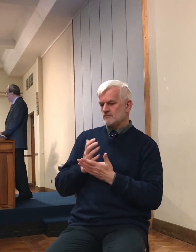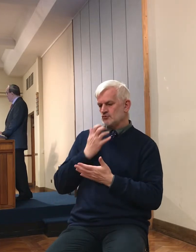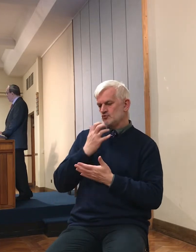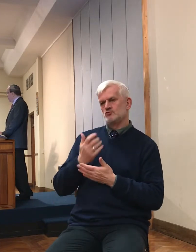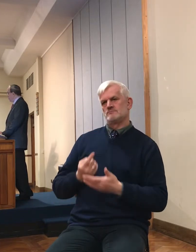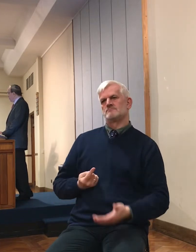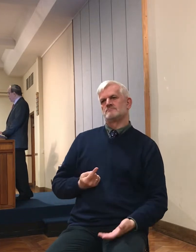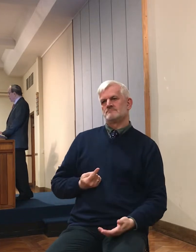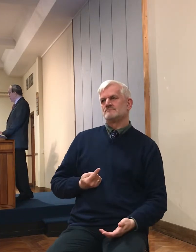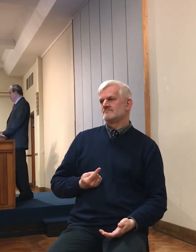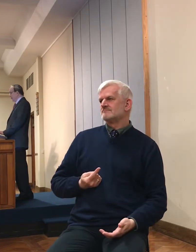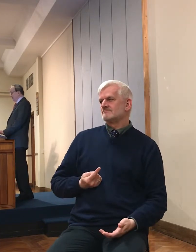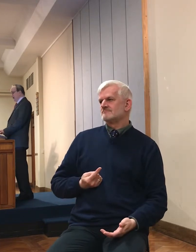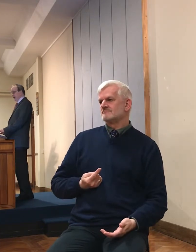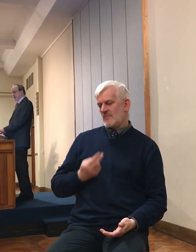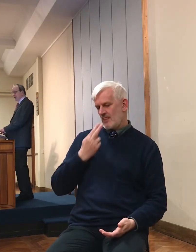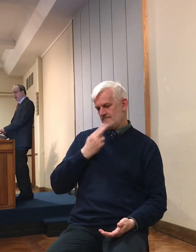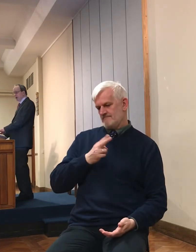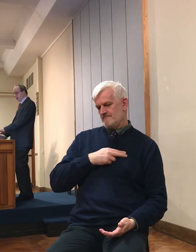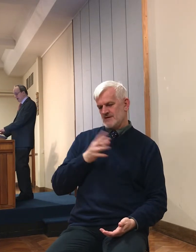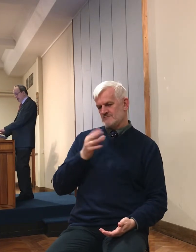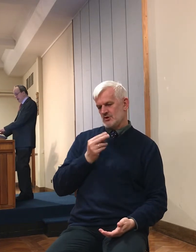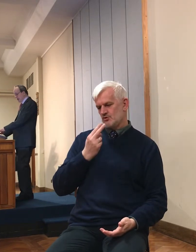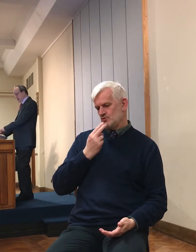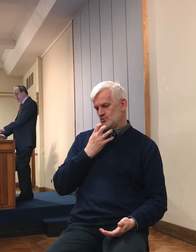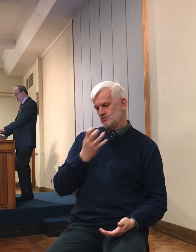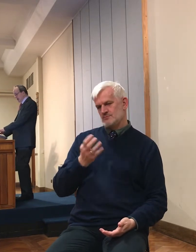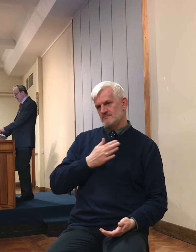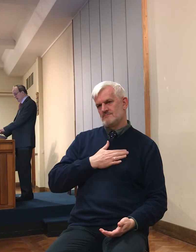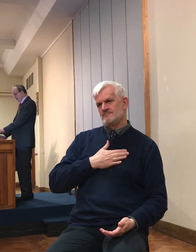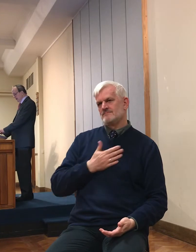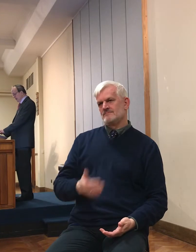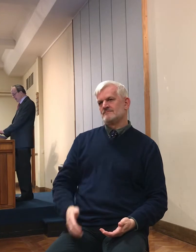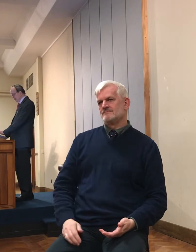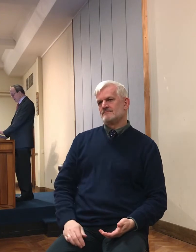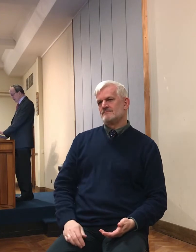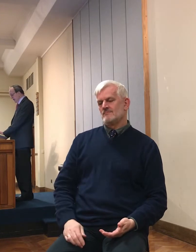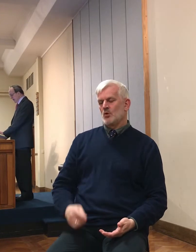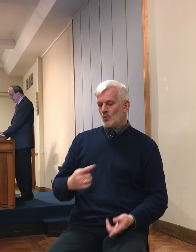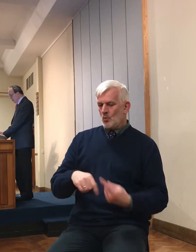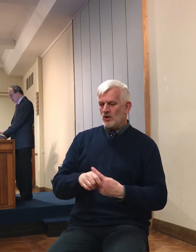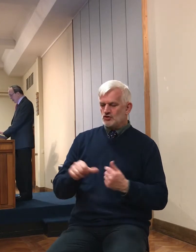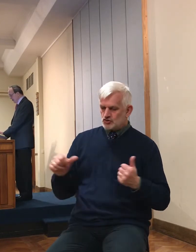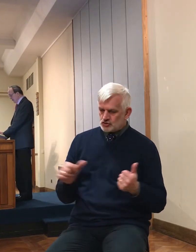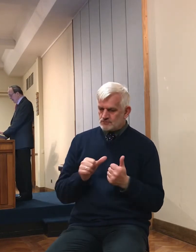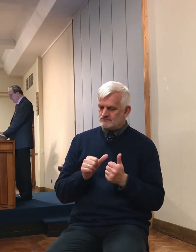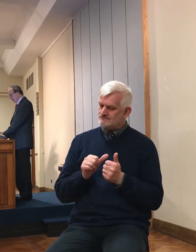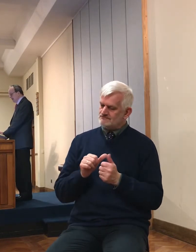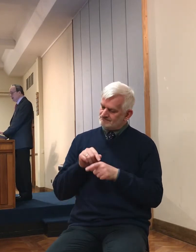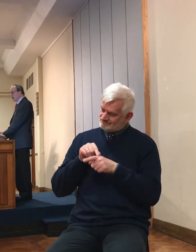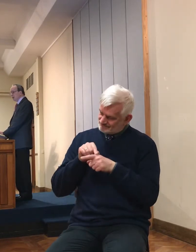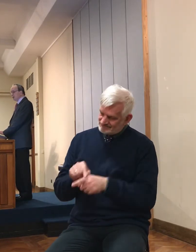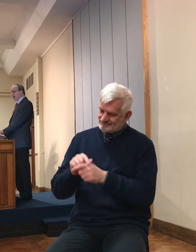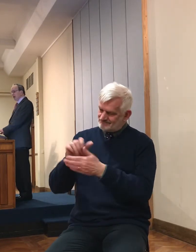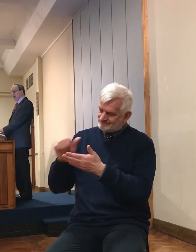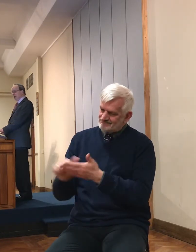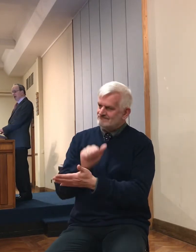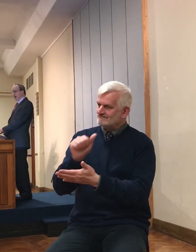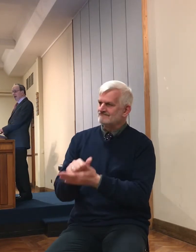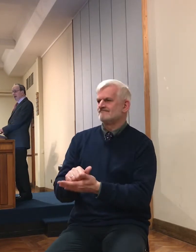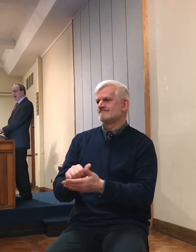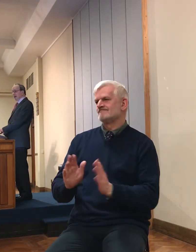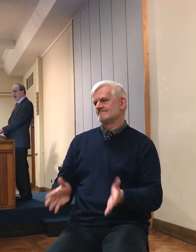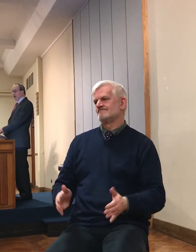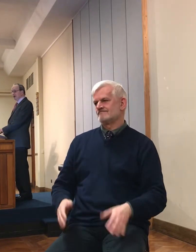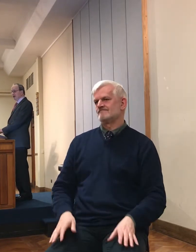of that calling and of that station. And in that sense, all that's taking place